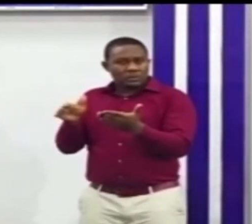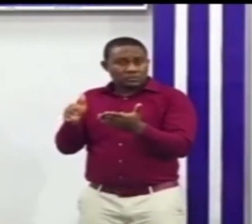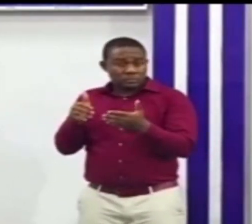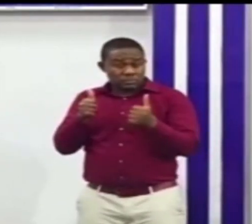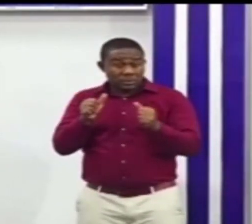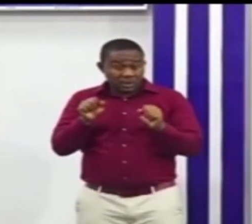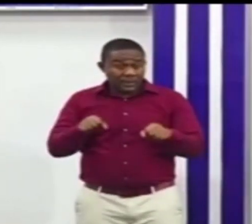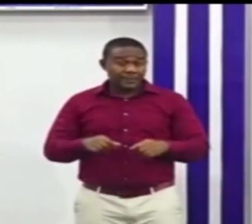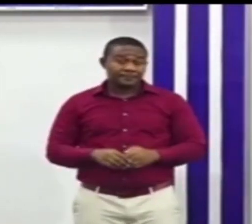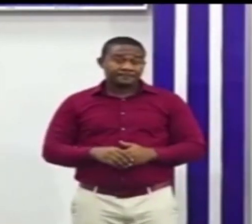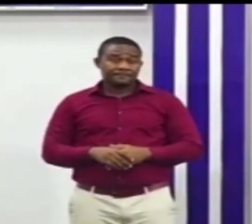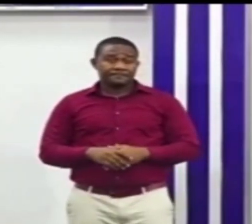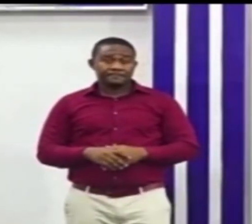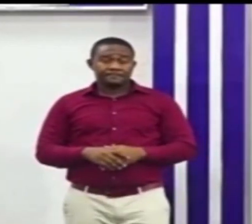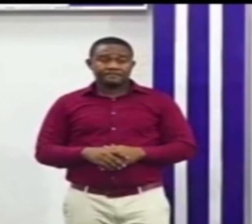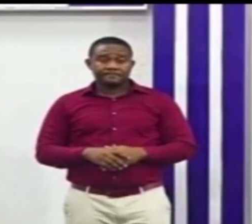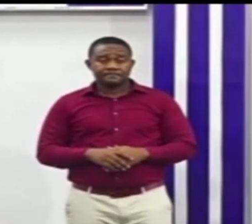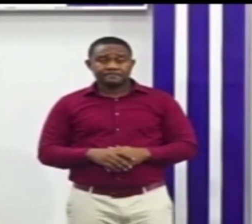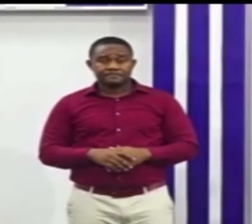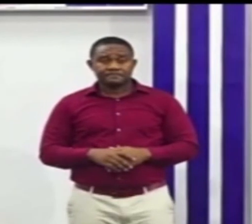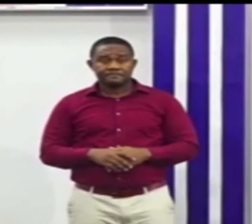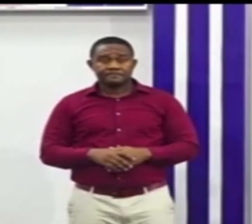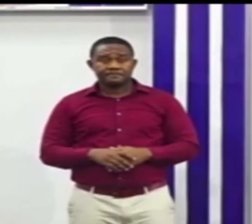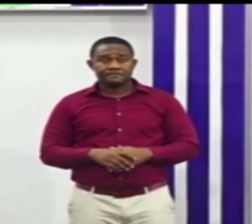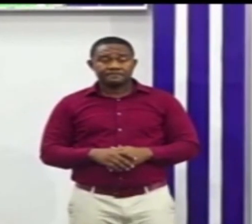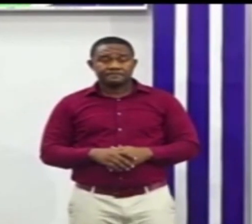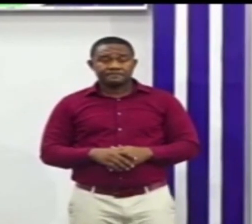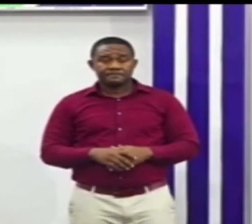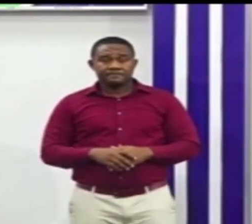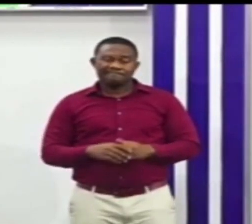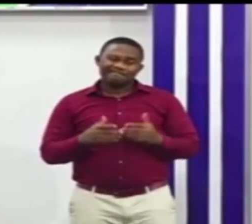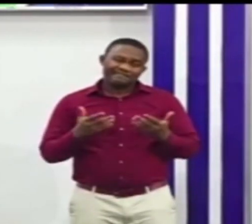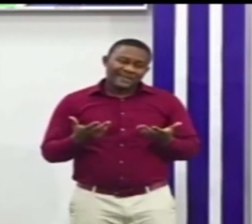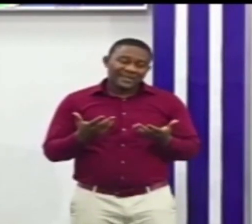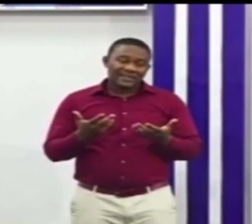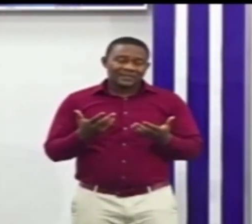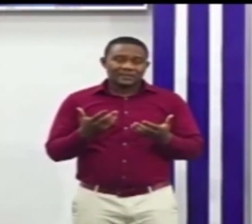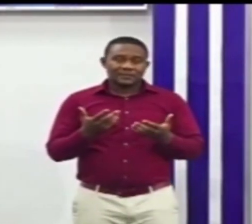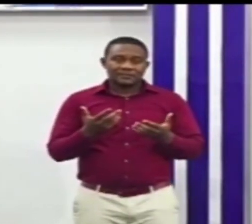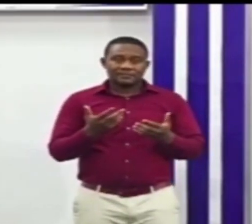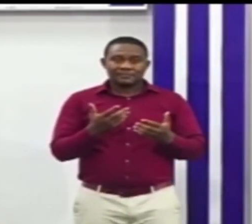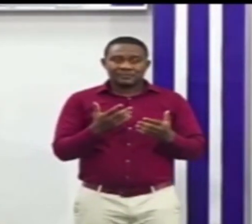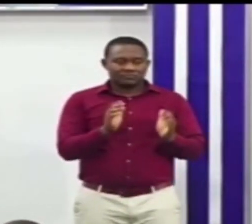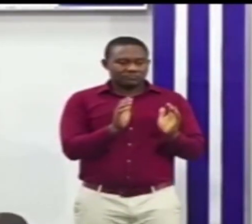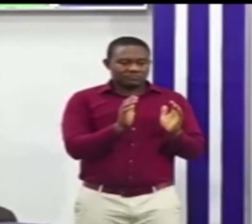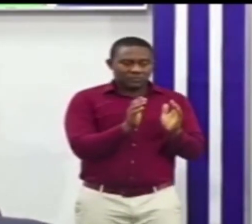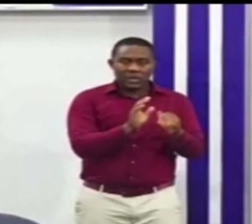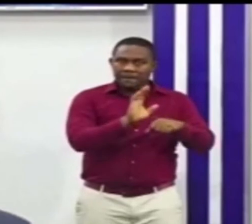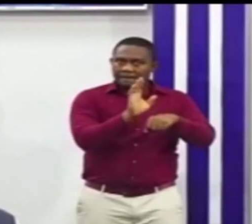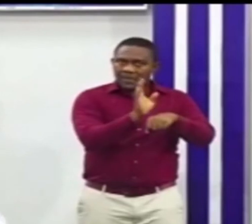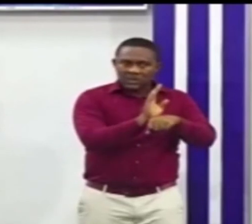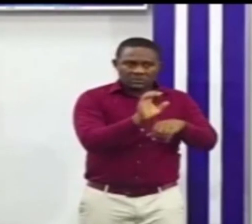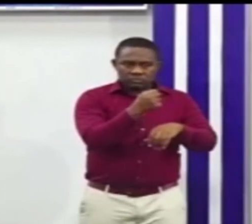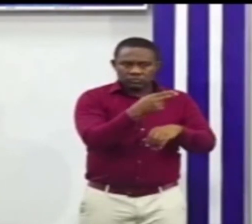with that we've also come up work very closely with the various stakeholders to come up with the eligibility criteria and